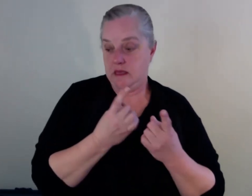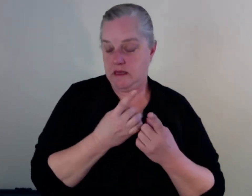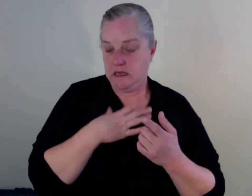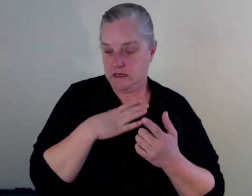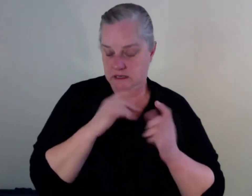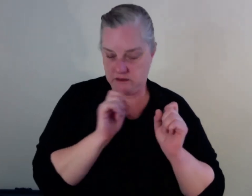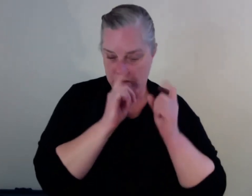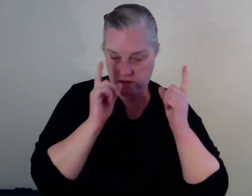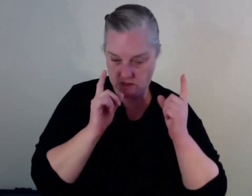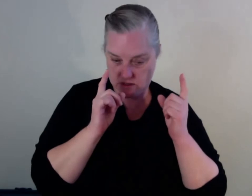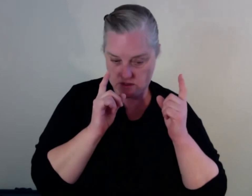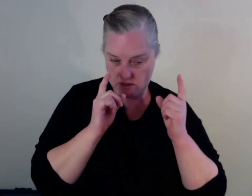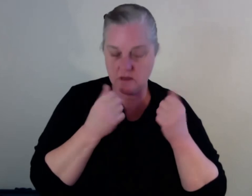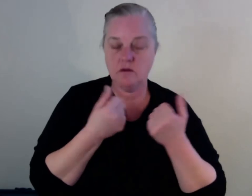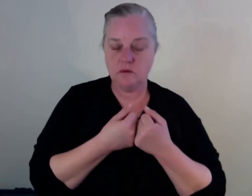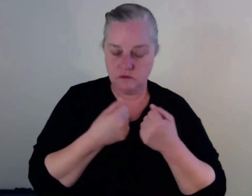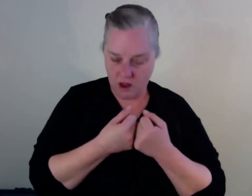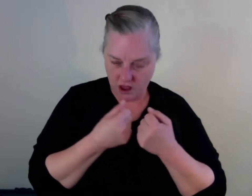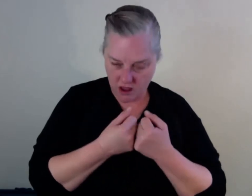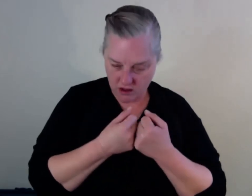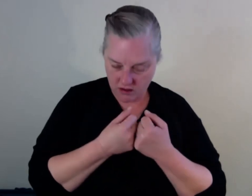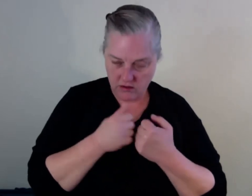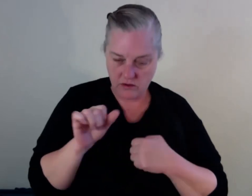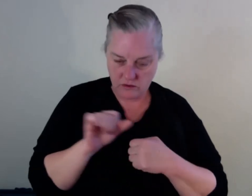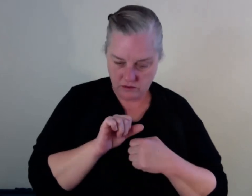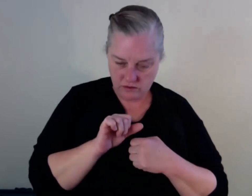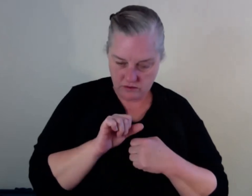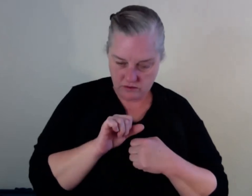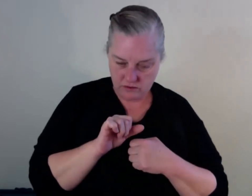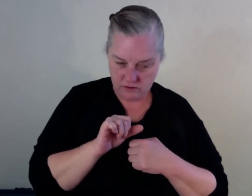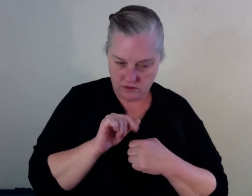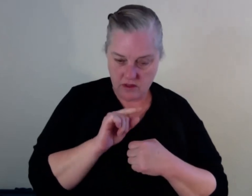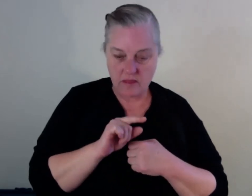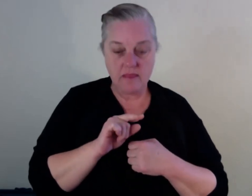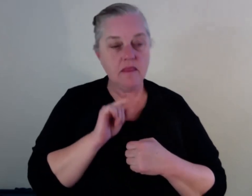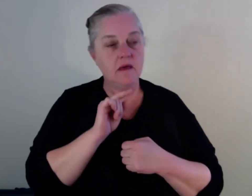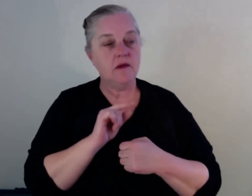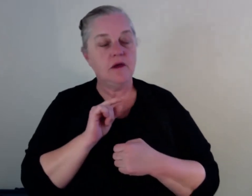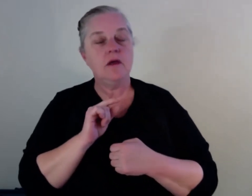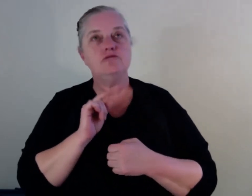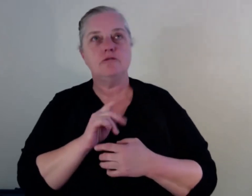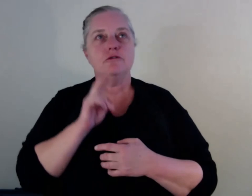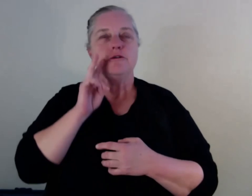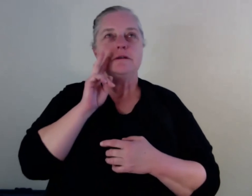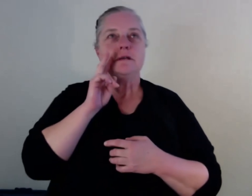is a presenting problem. That when it's not necessarily always